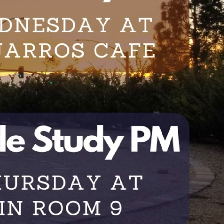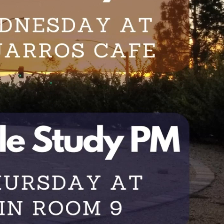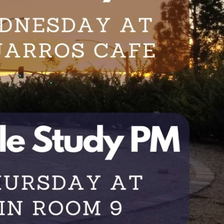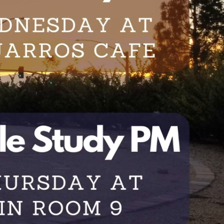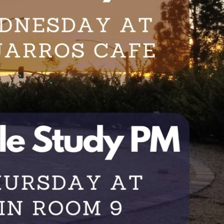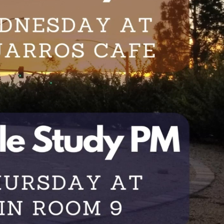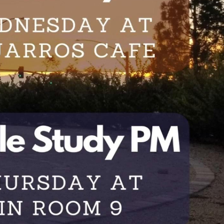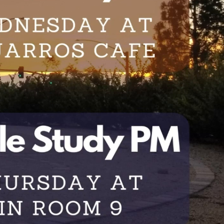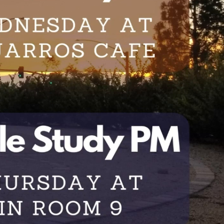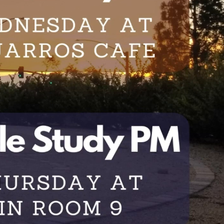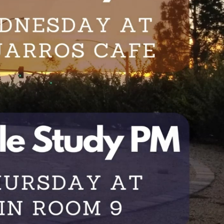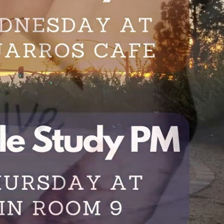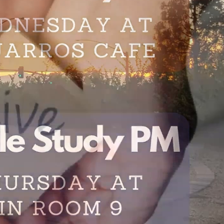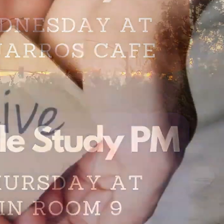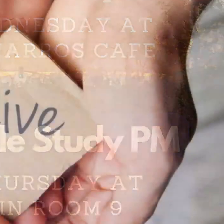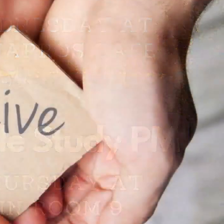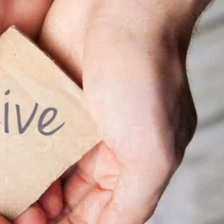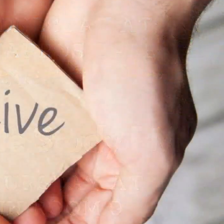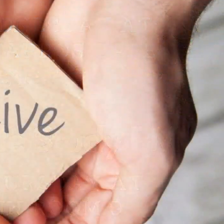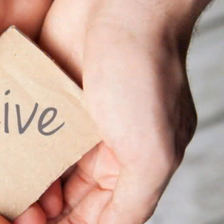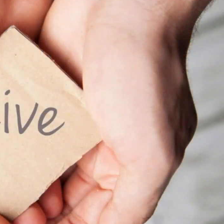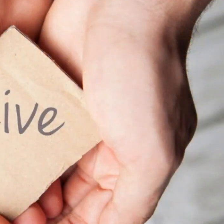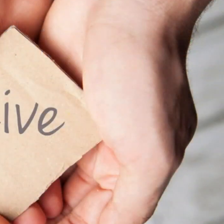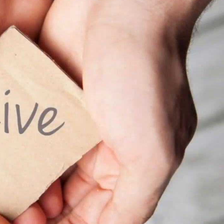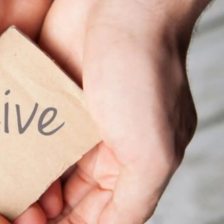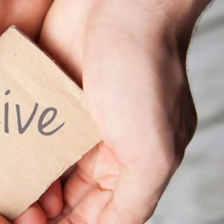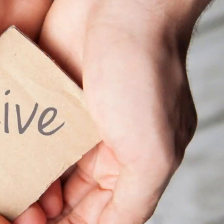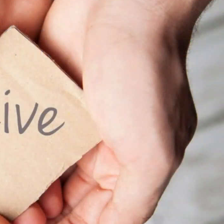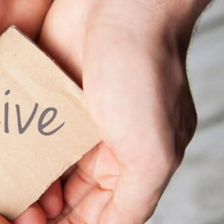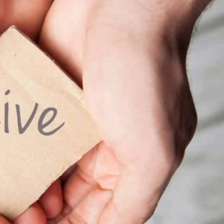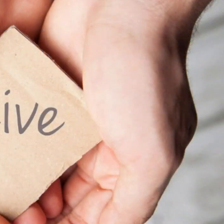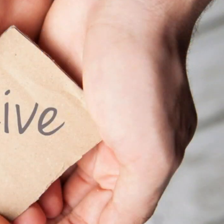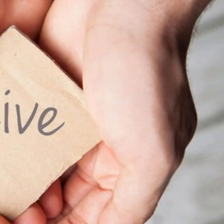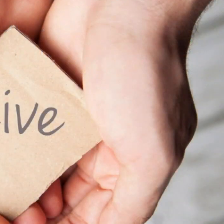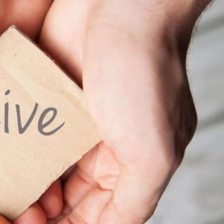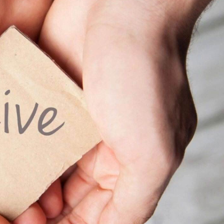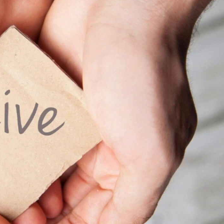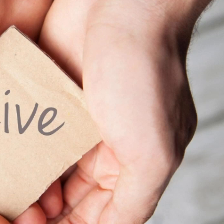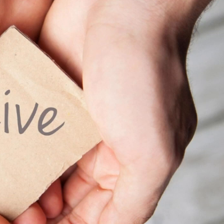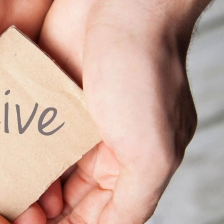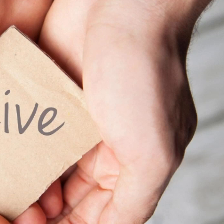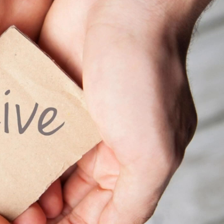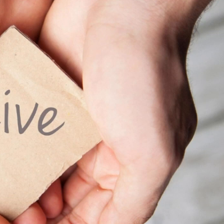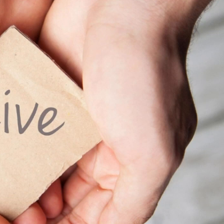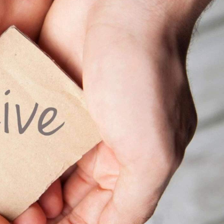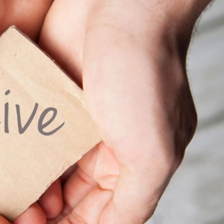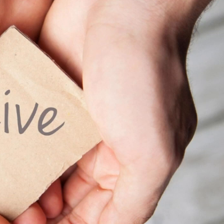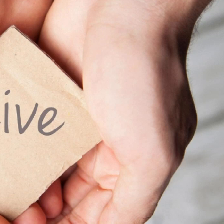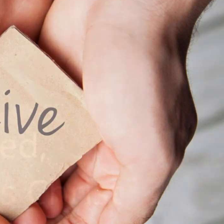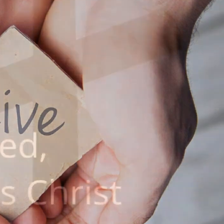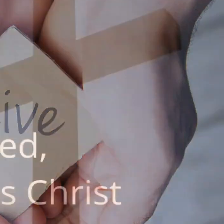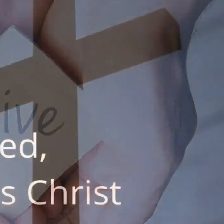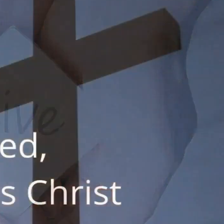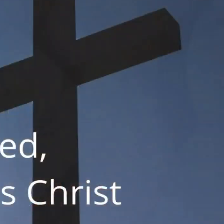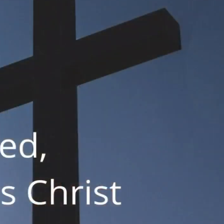I was lost, couldn't find my way